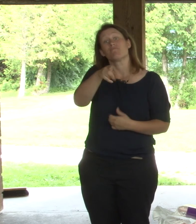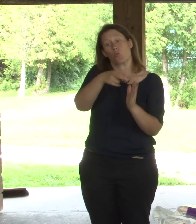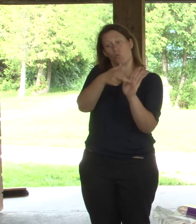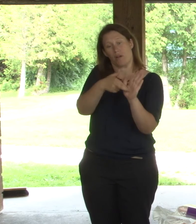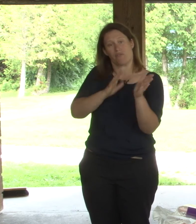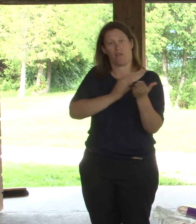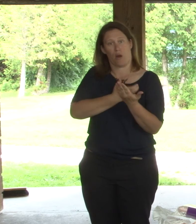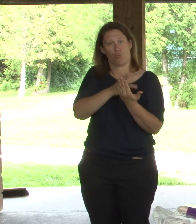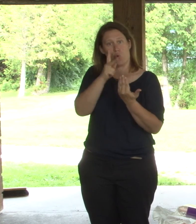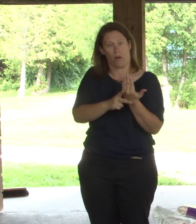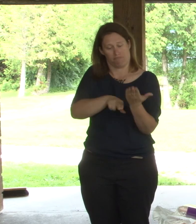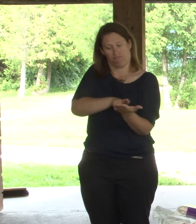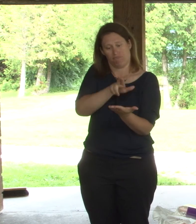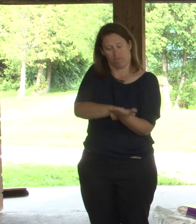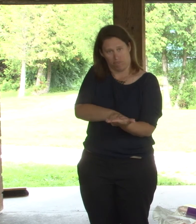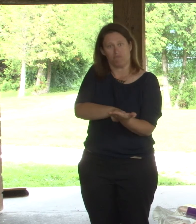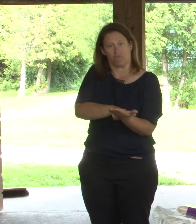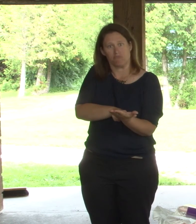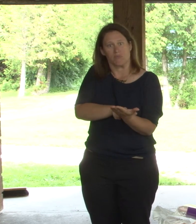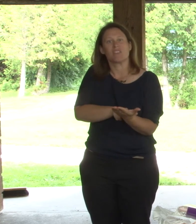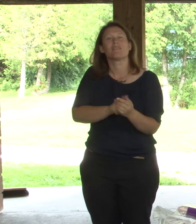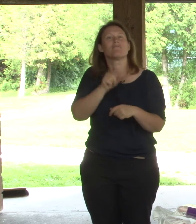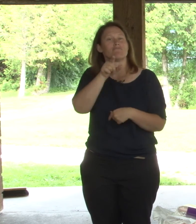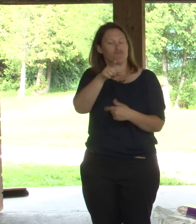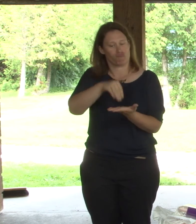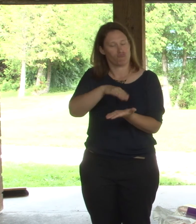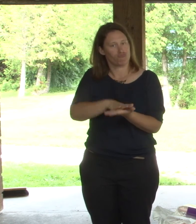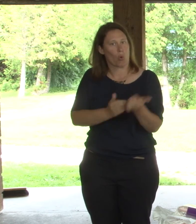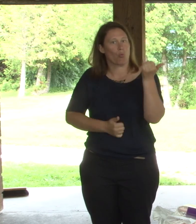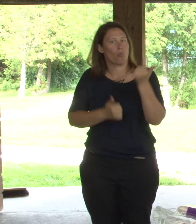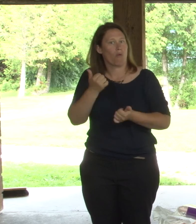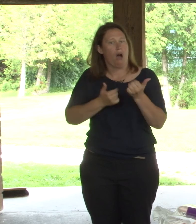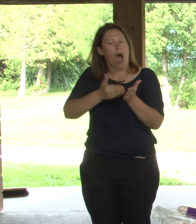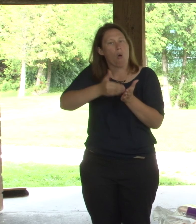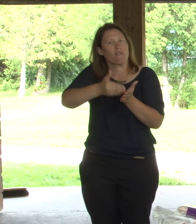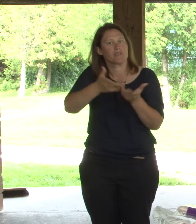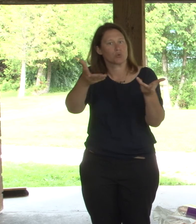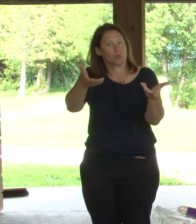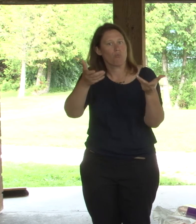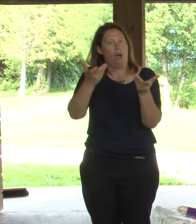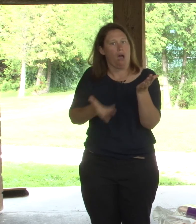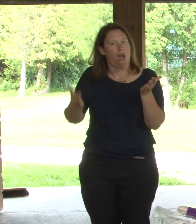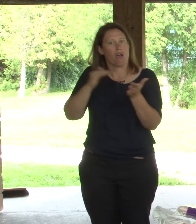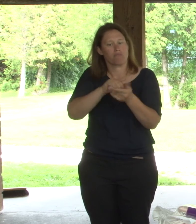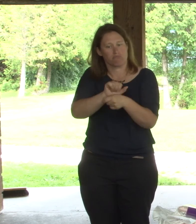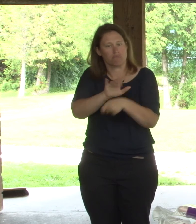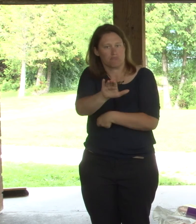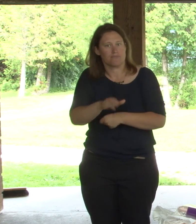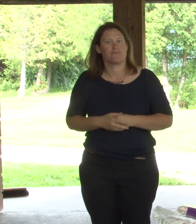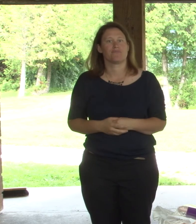are shipped to them at the regular interval that they ask us for and they never run out of important supplies. Now this